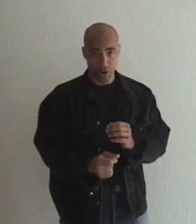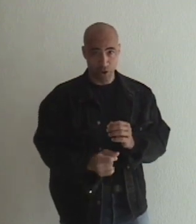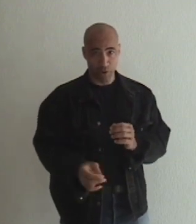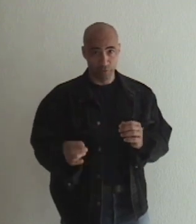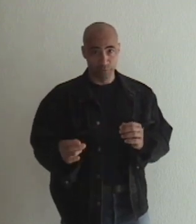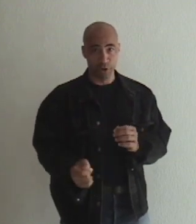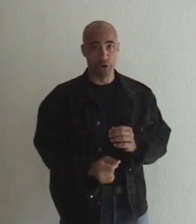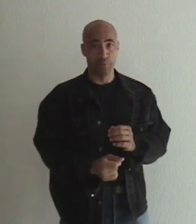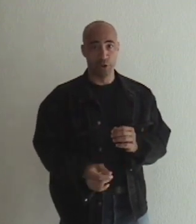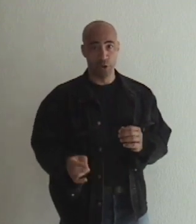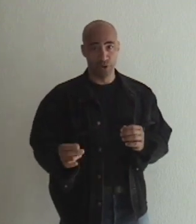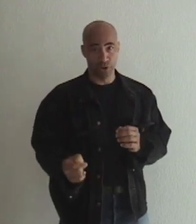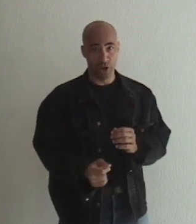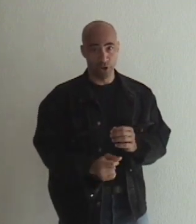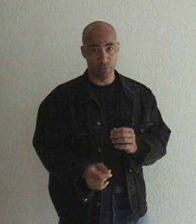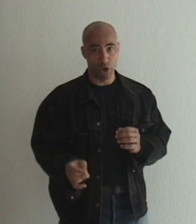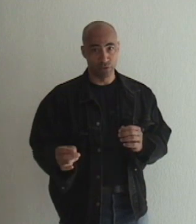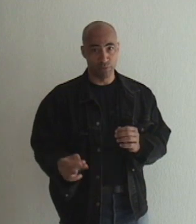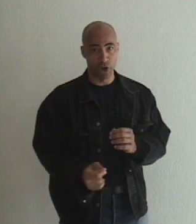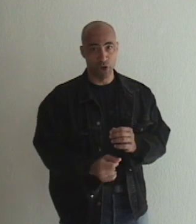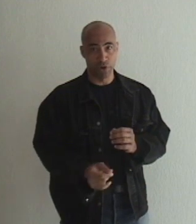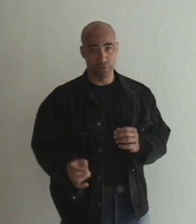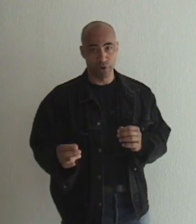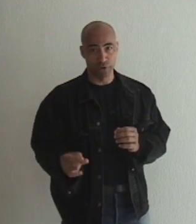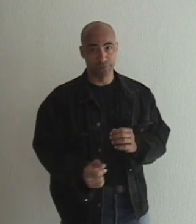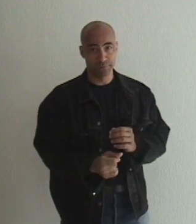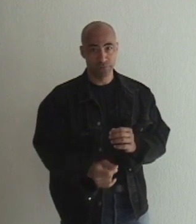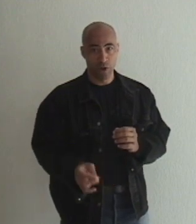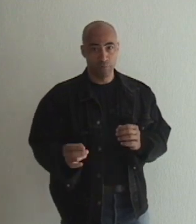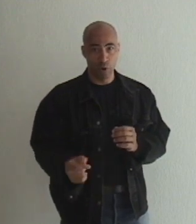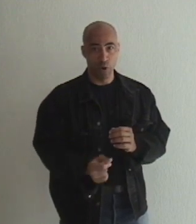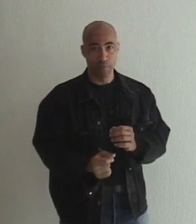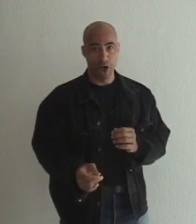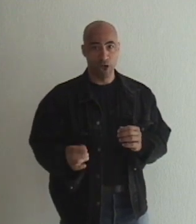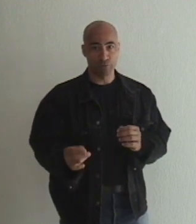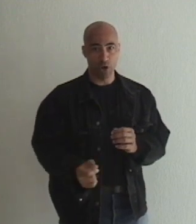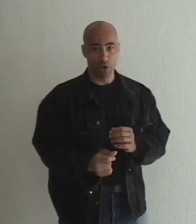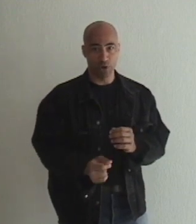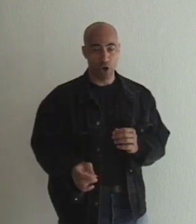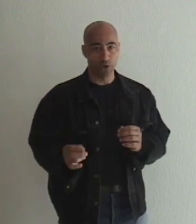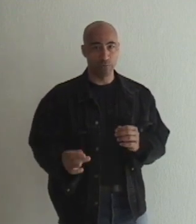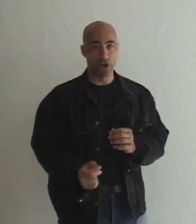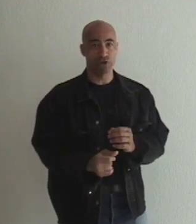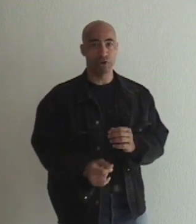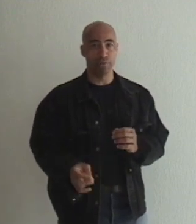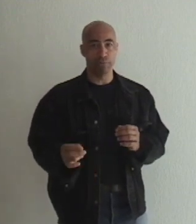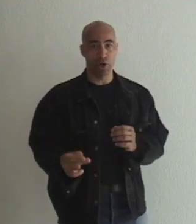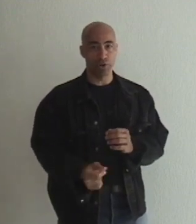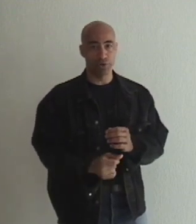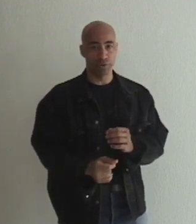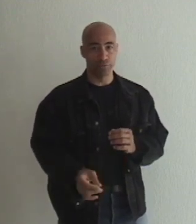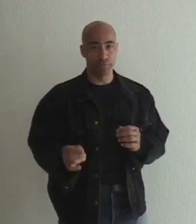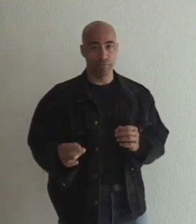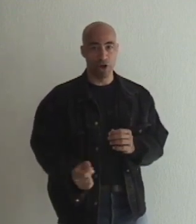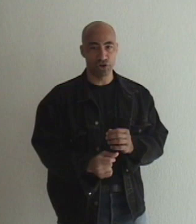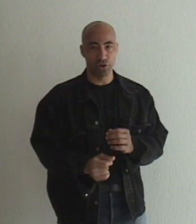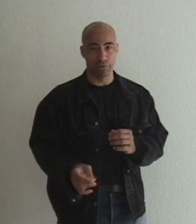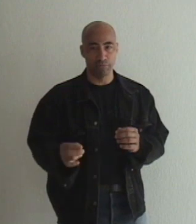Some people say a man's made out of mud A poor man's made out of muscle and blood Muscle and